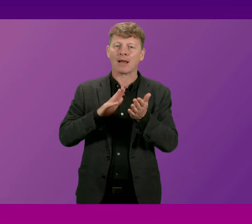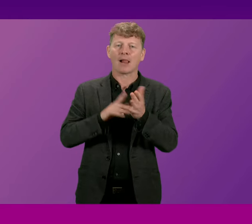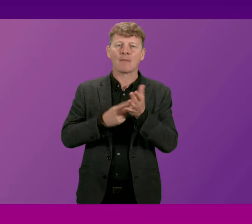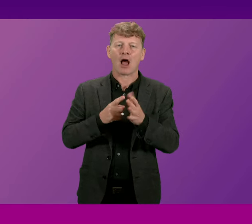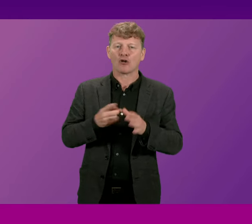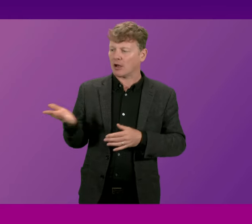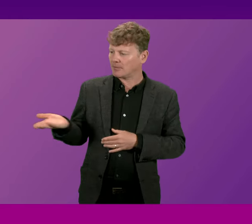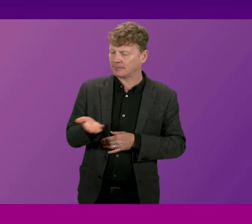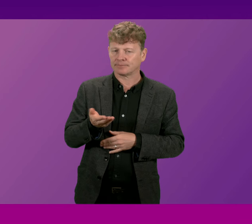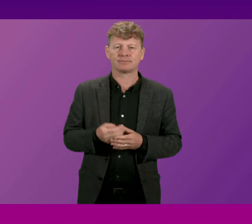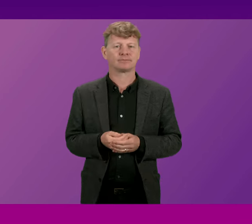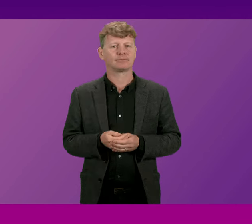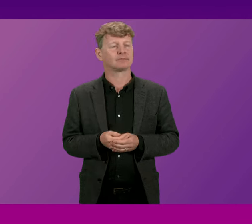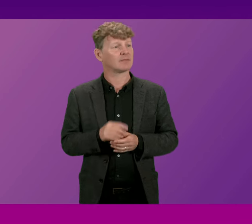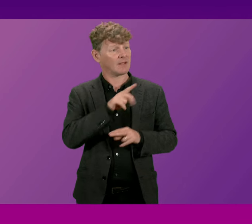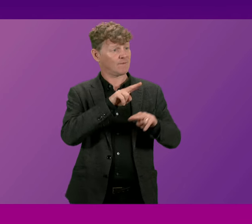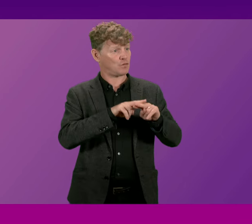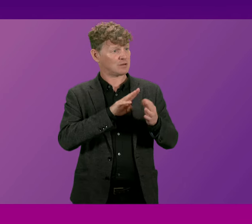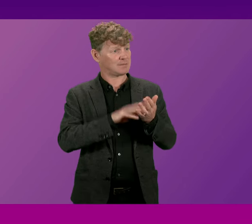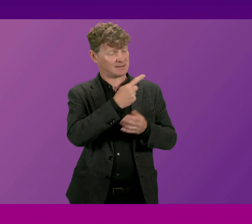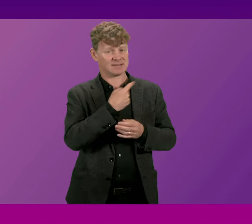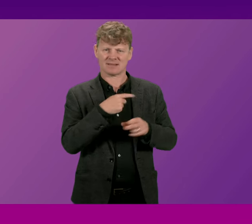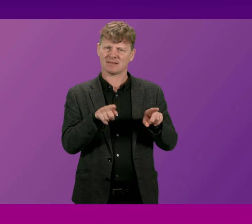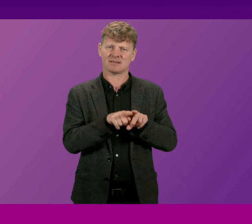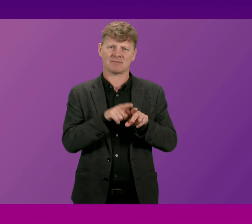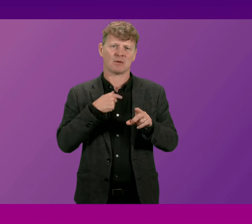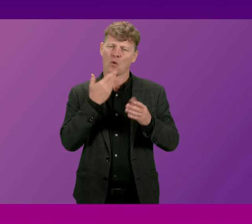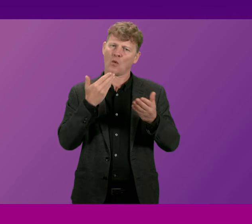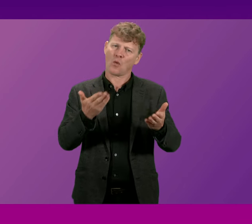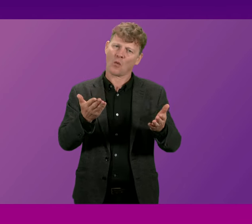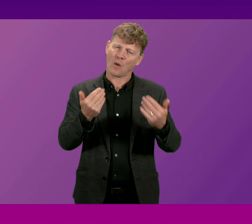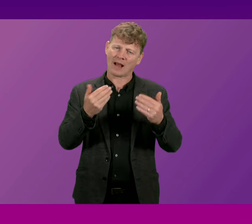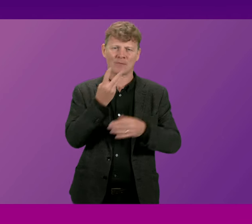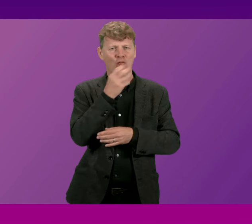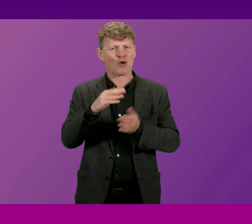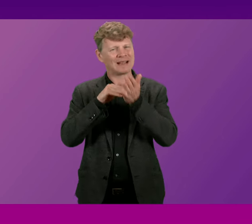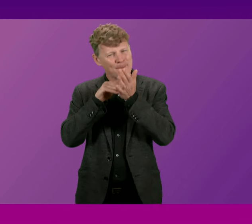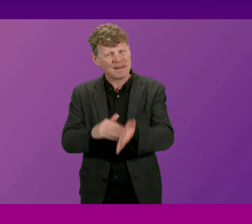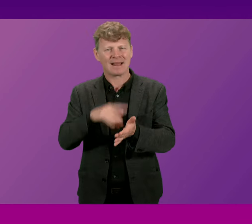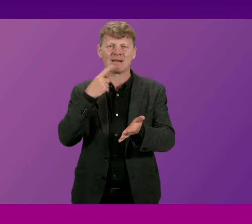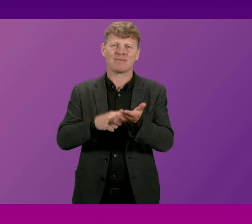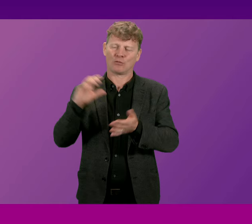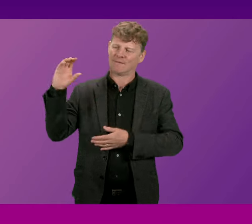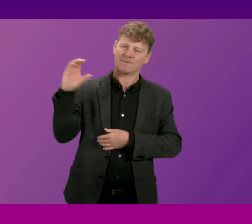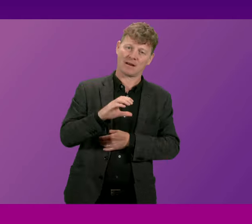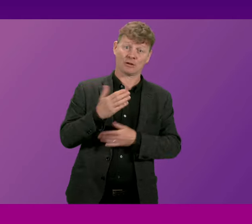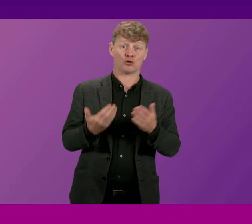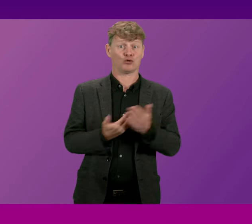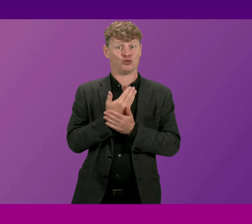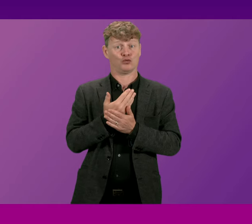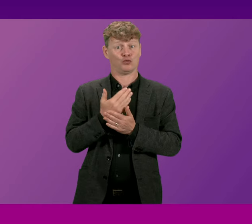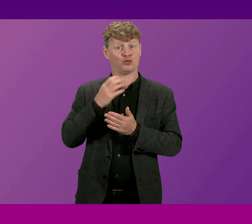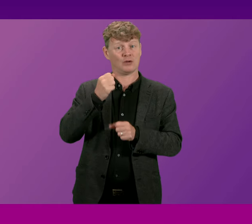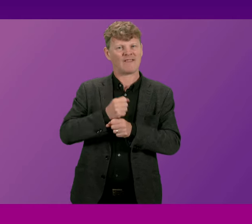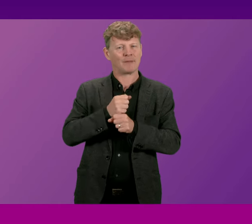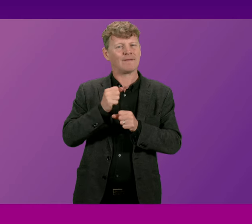I know that the First Minister will want to join me in welcoming today's superb news of £30 million of funding from the new UK Labour Government for life sciences